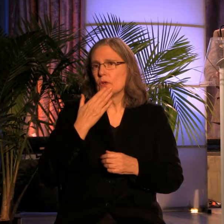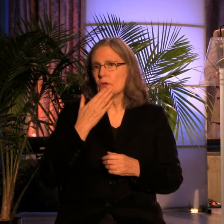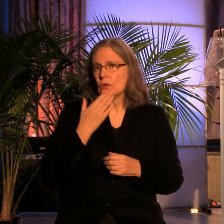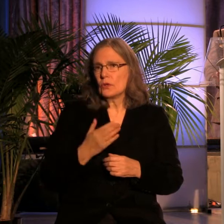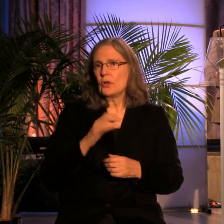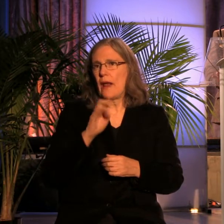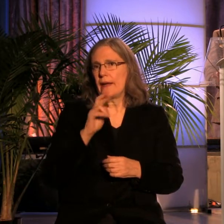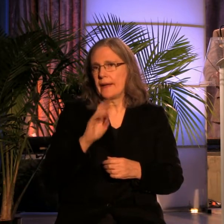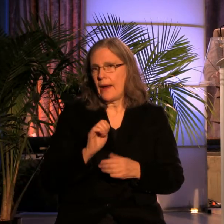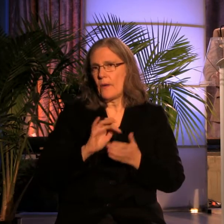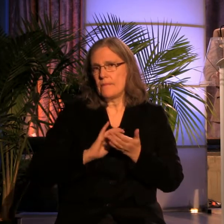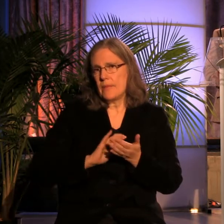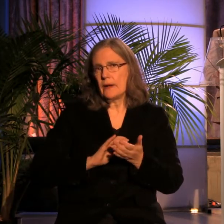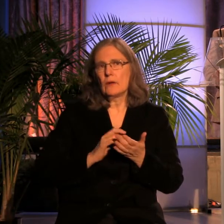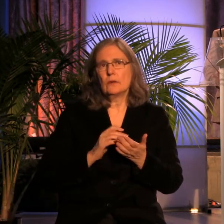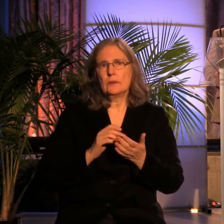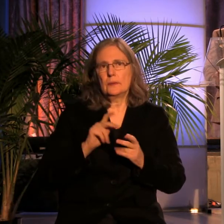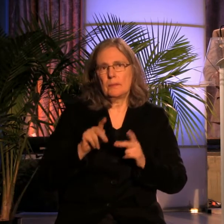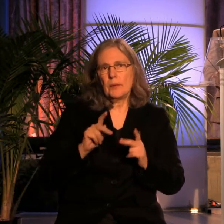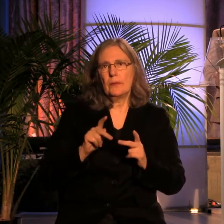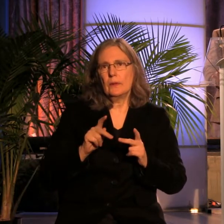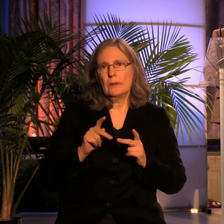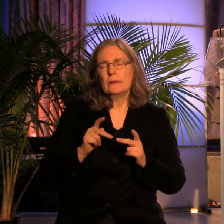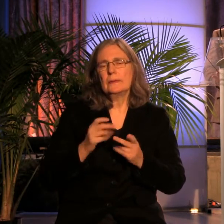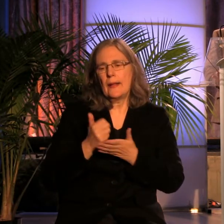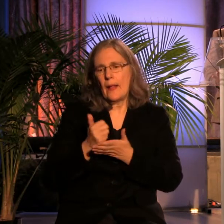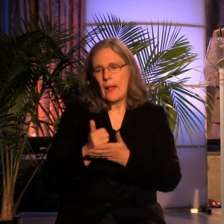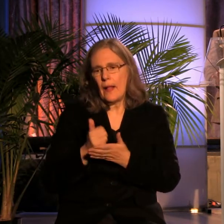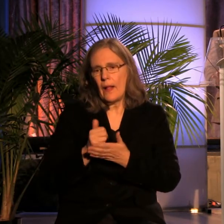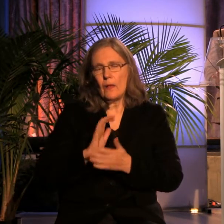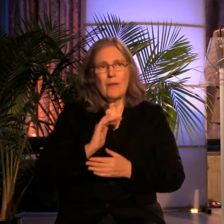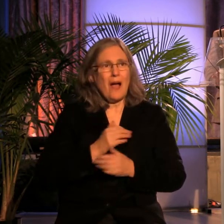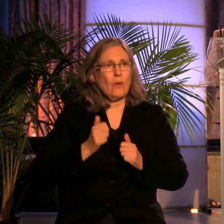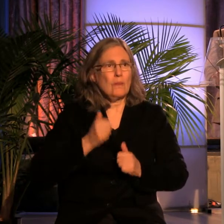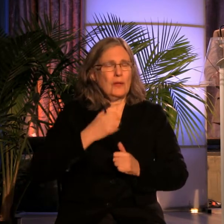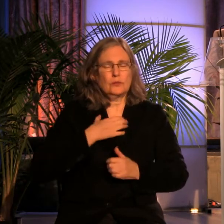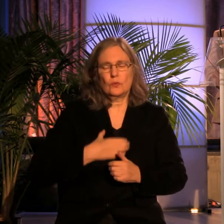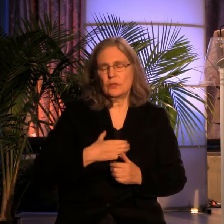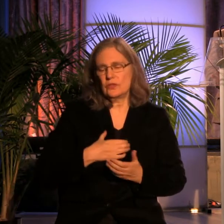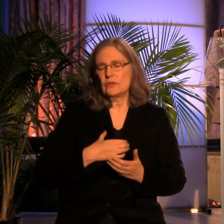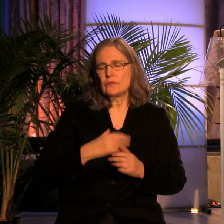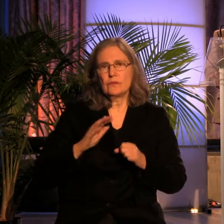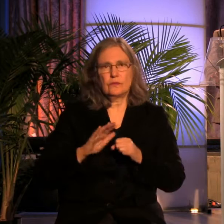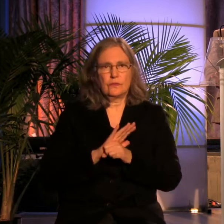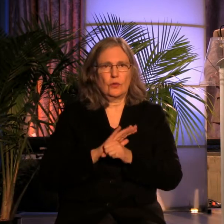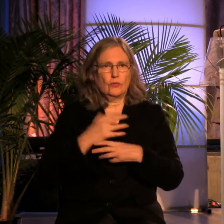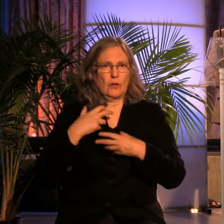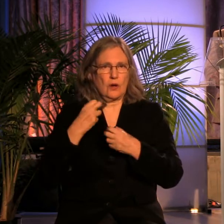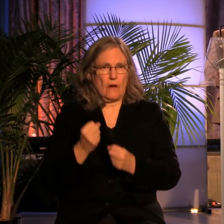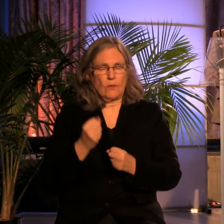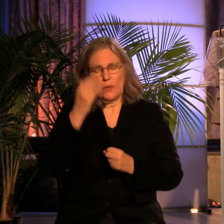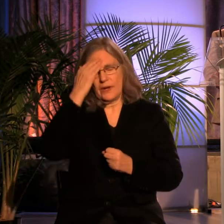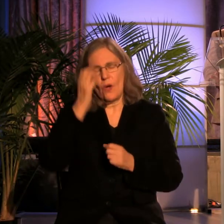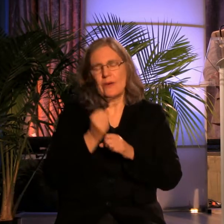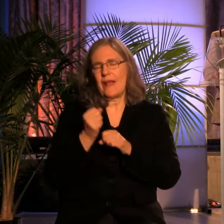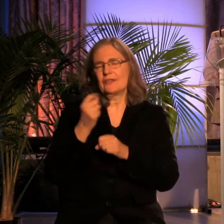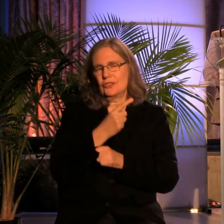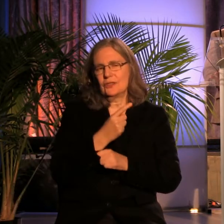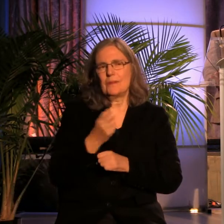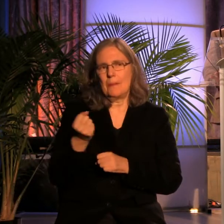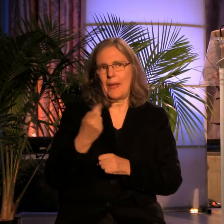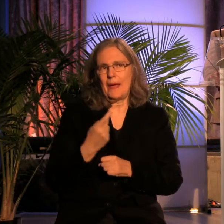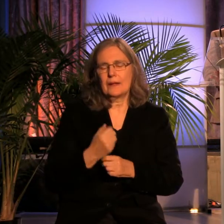professionals and family. We've extended our best wishes for a full recovery. And we know that we'll have him at next year's conference.